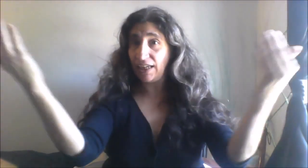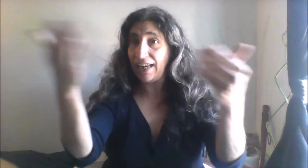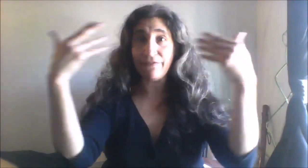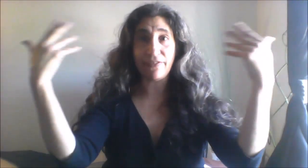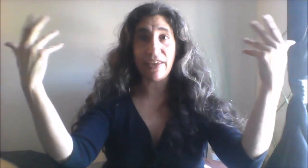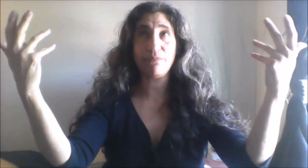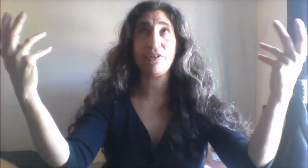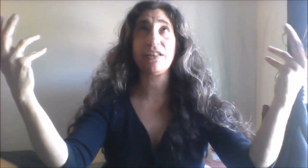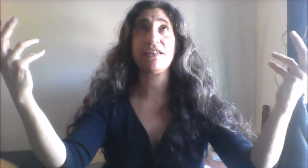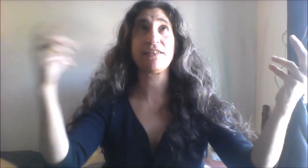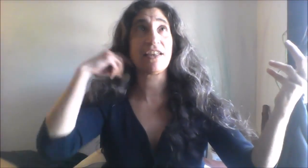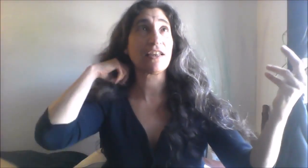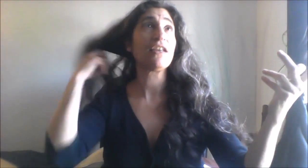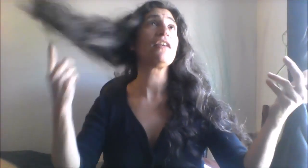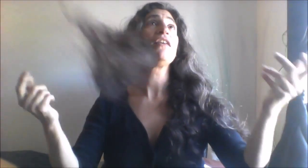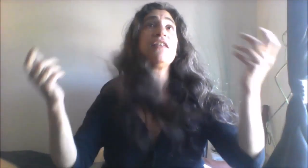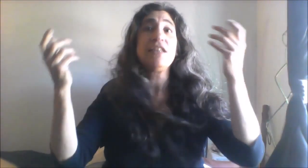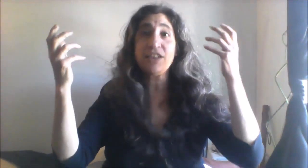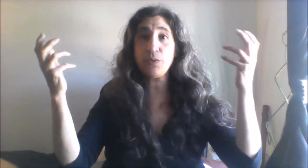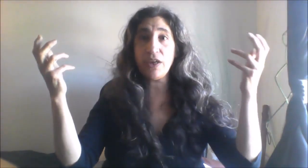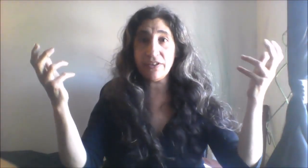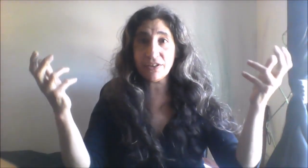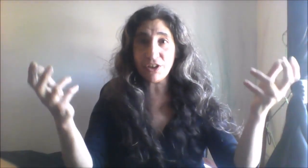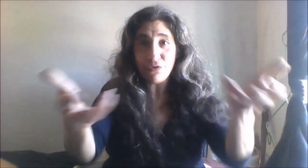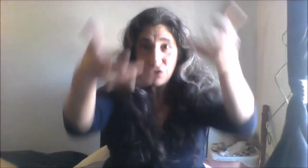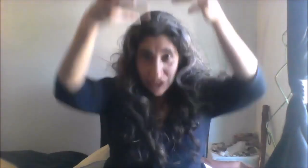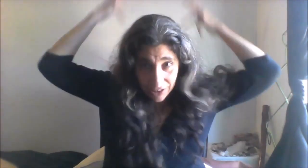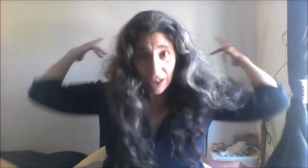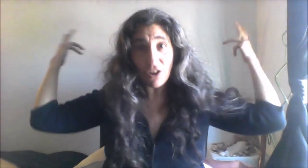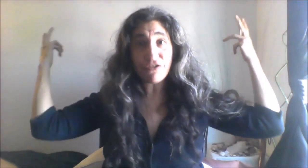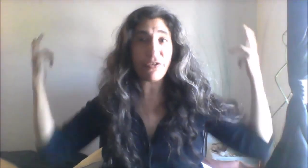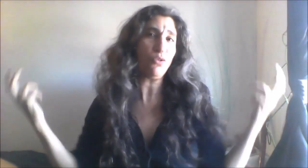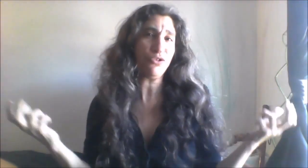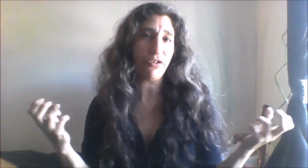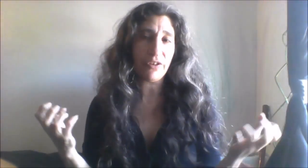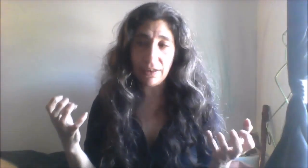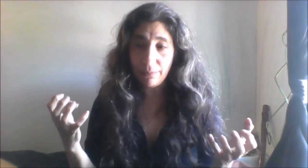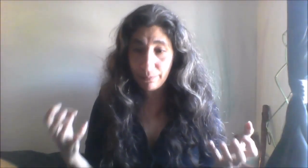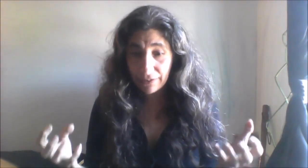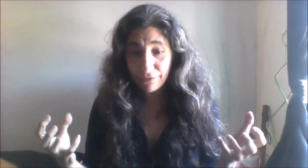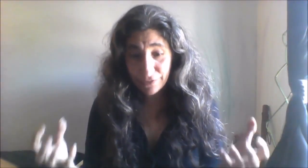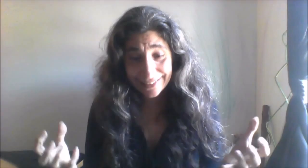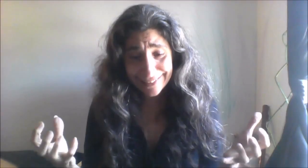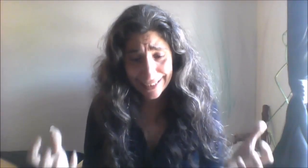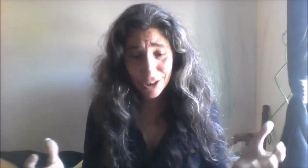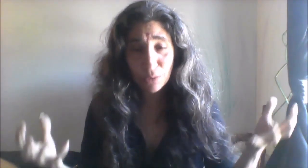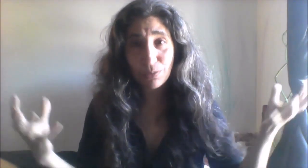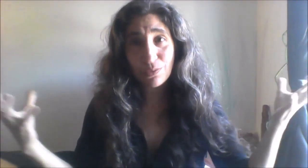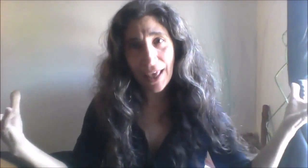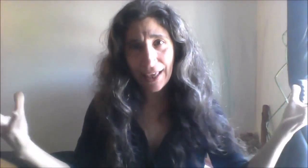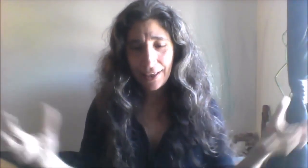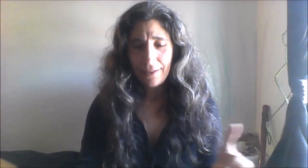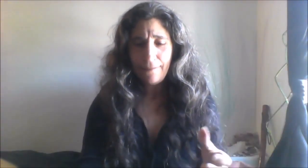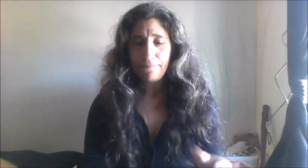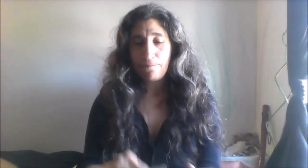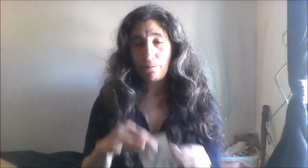soul our hearts our hearts ideas it's like the end of april it seems to all